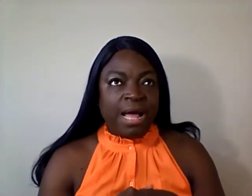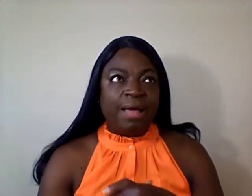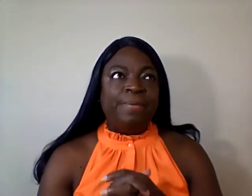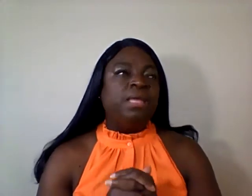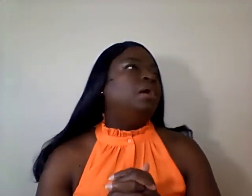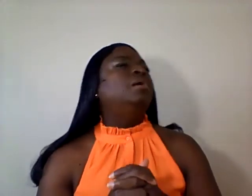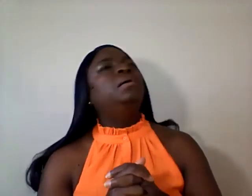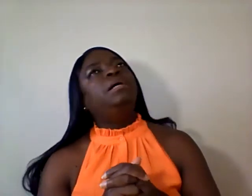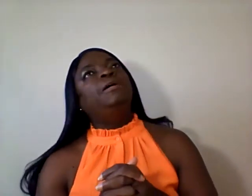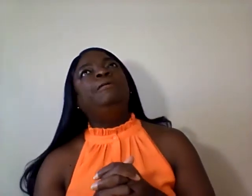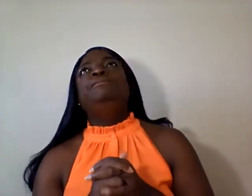hobby? Um,